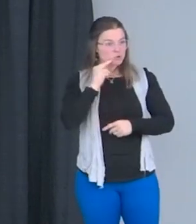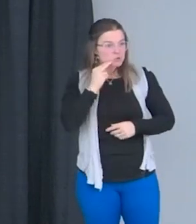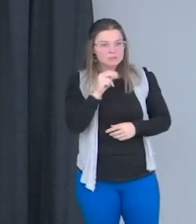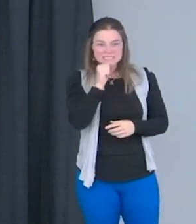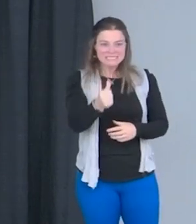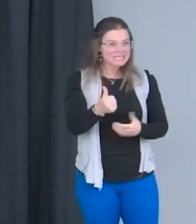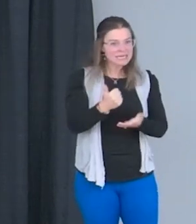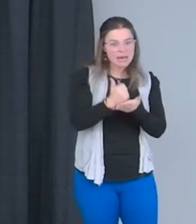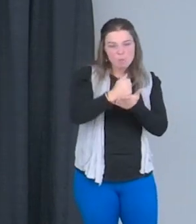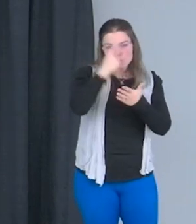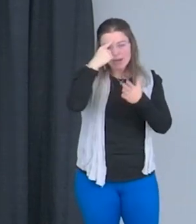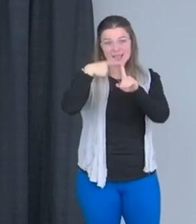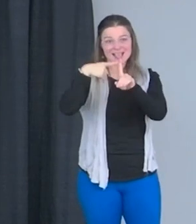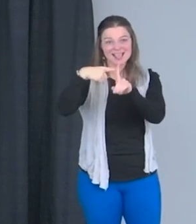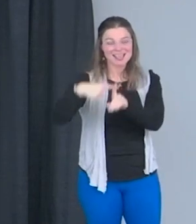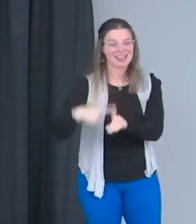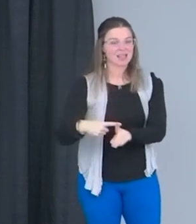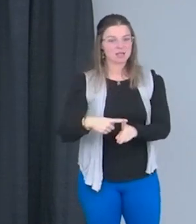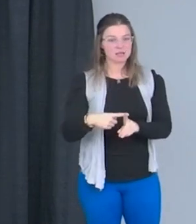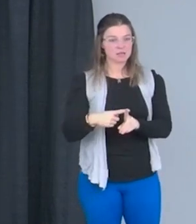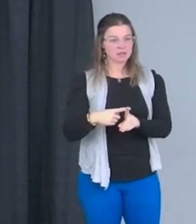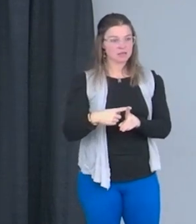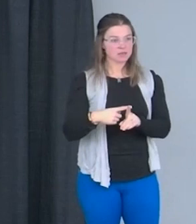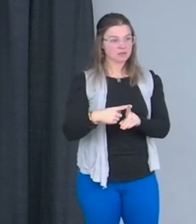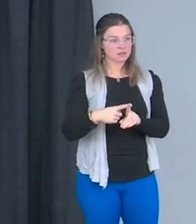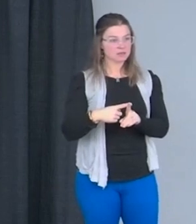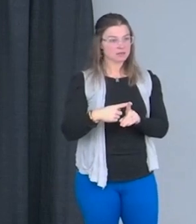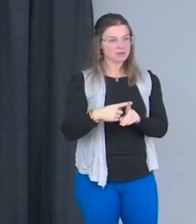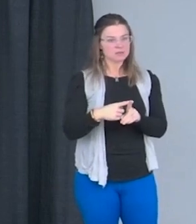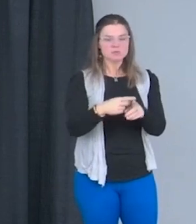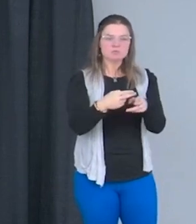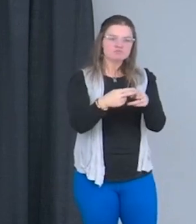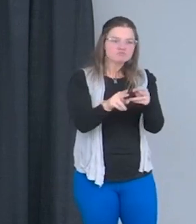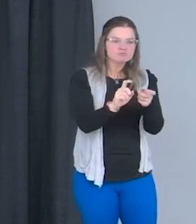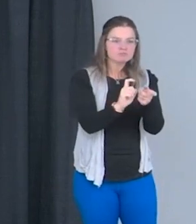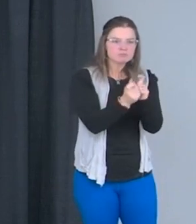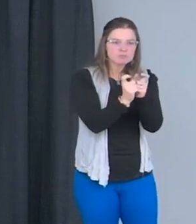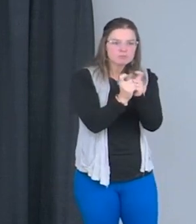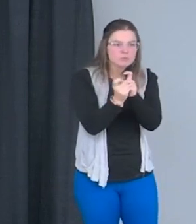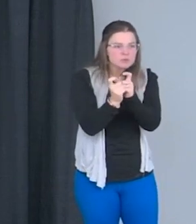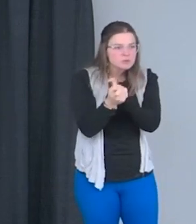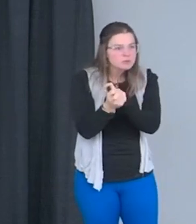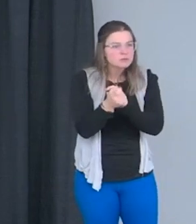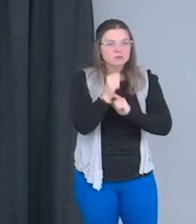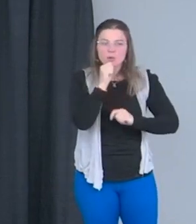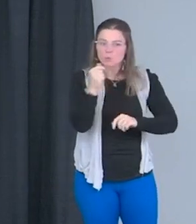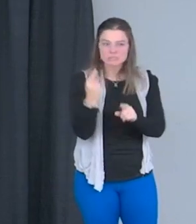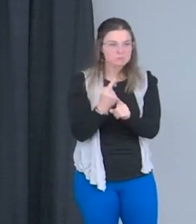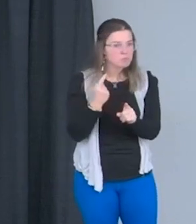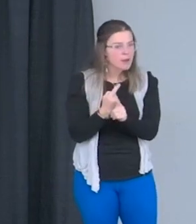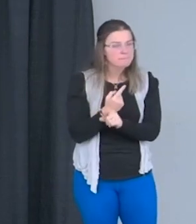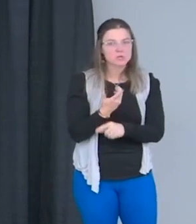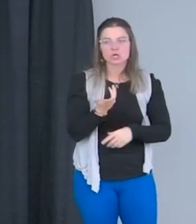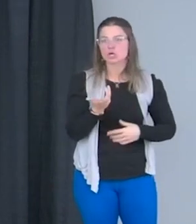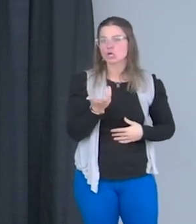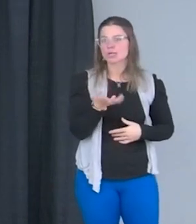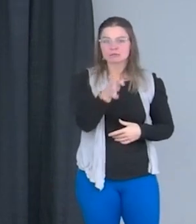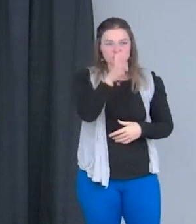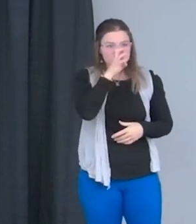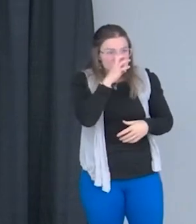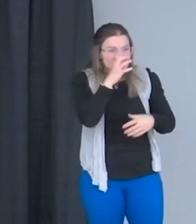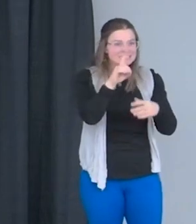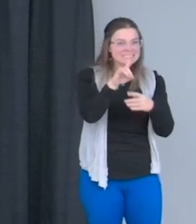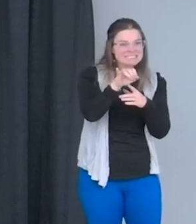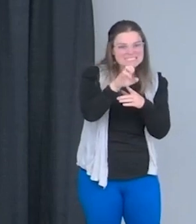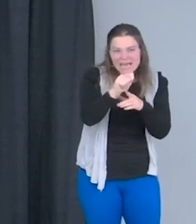value. So I started to just change things up and I wasn't really properly on like this full